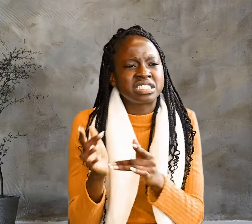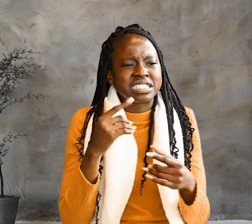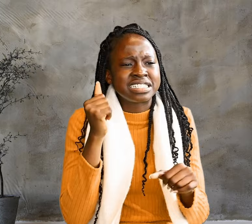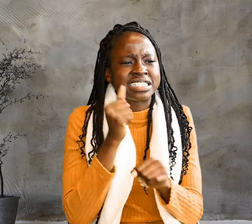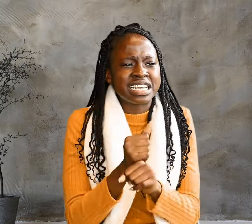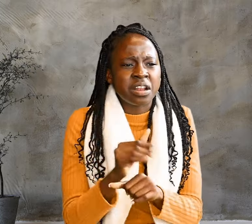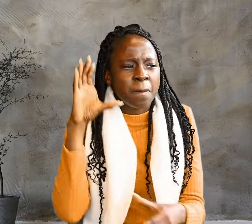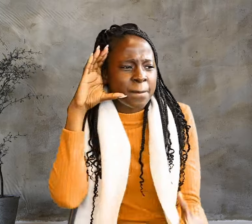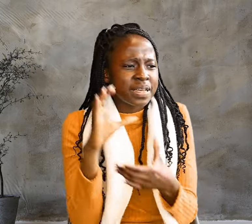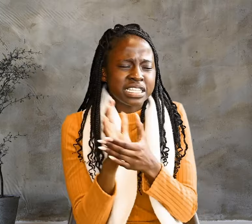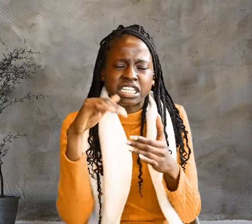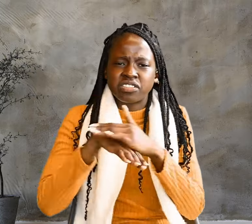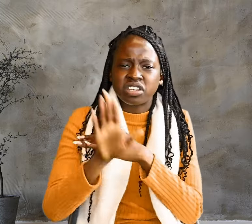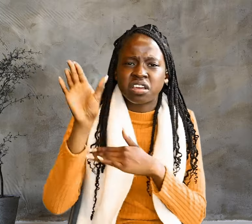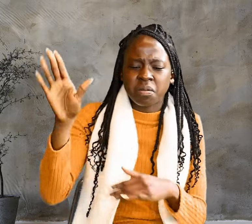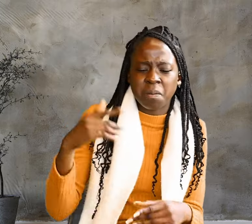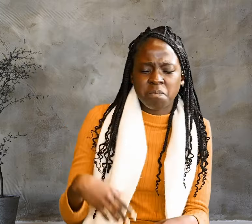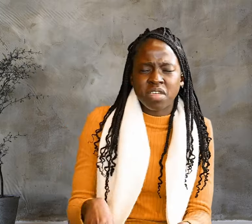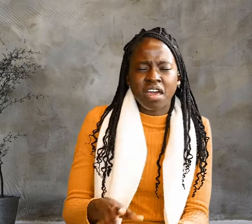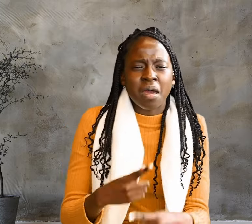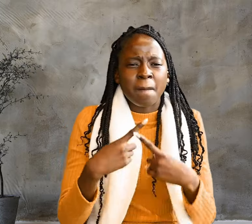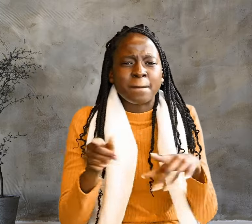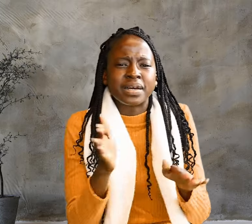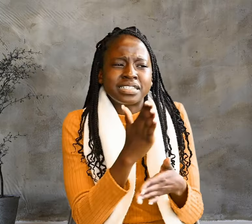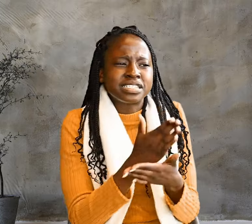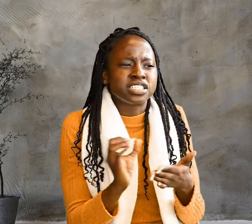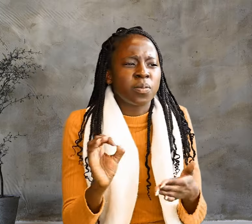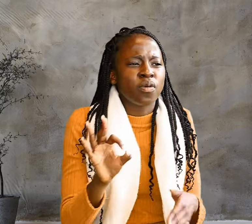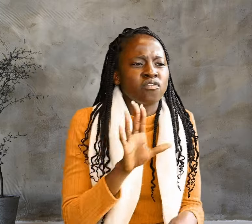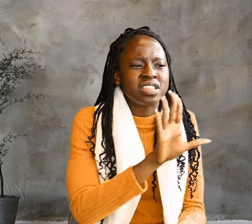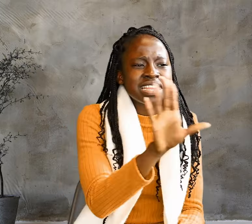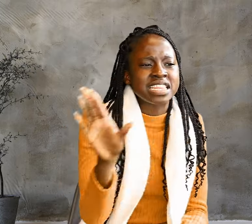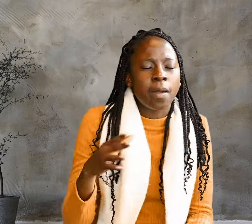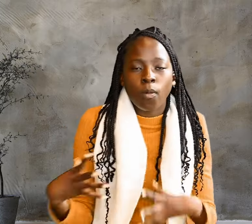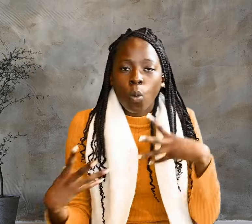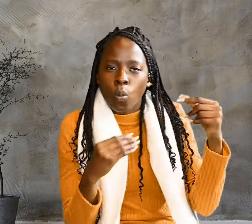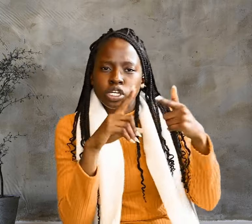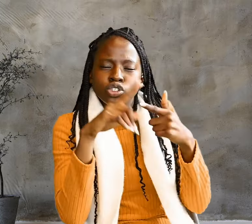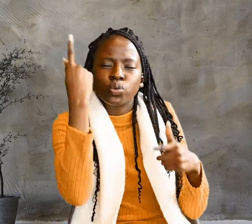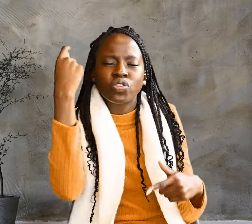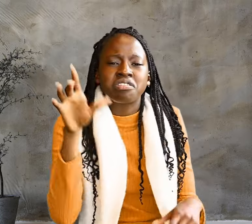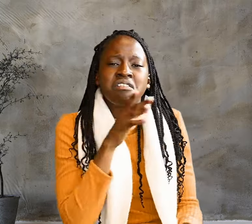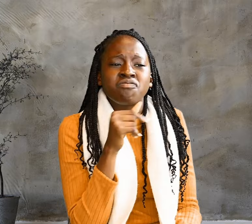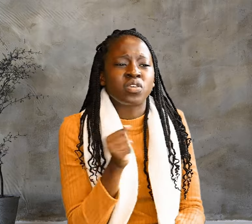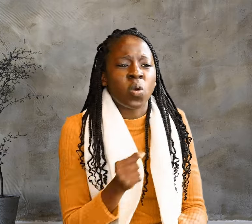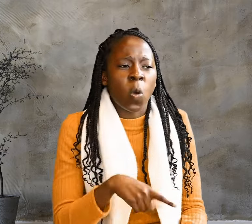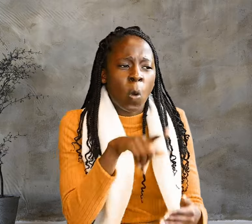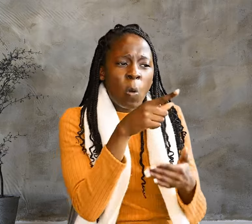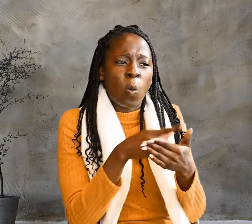him. But some of them went to the Pharisees and told them what Jesus had done.